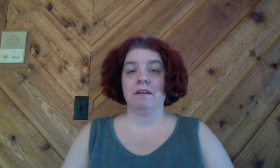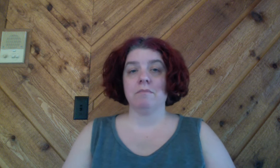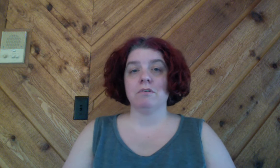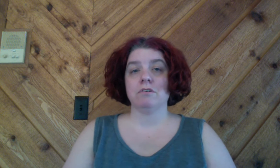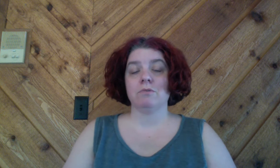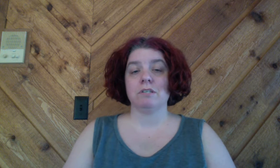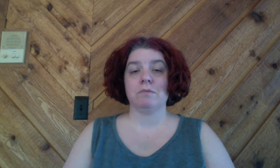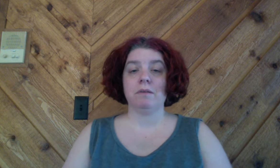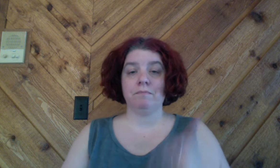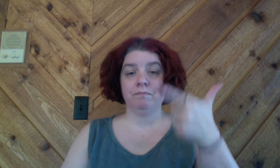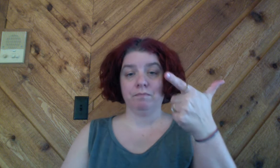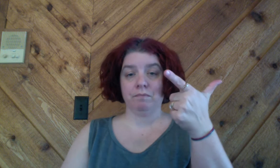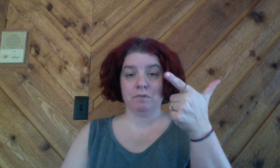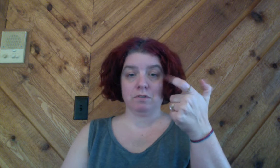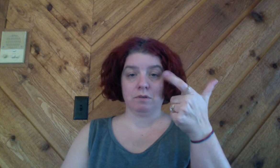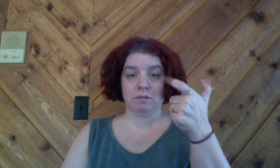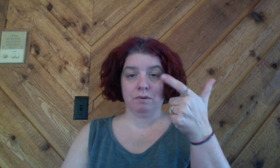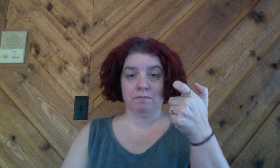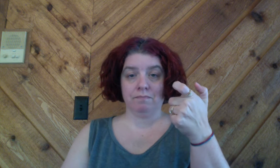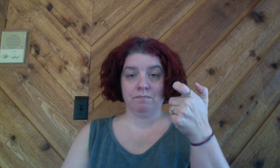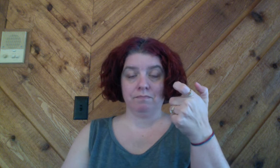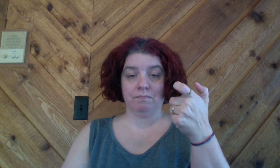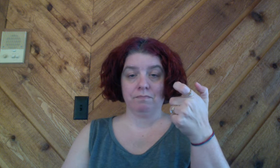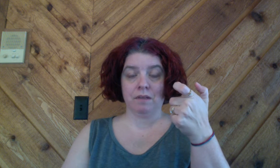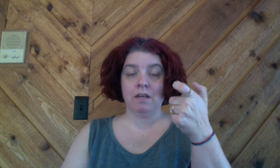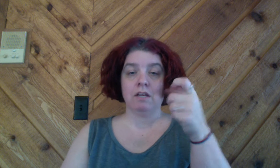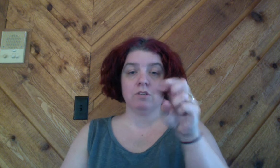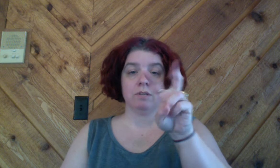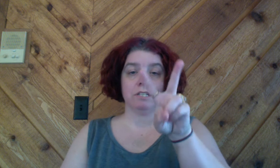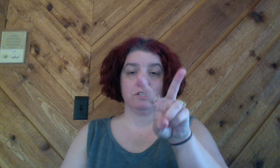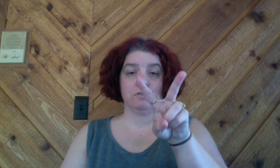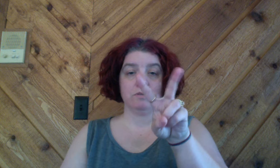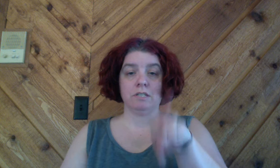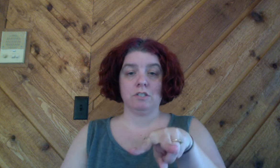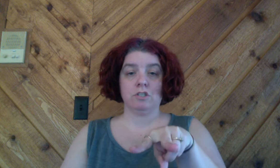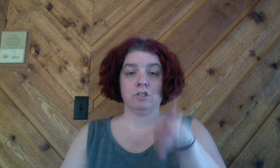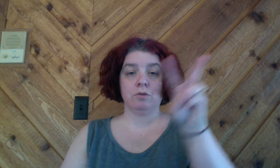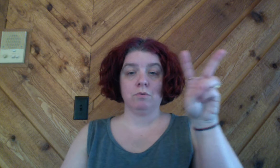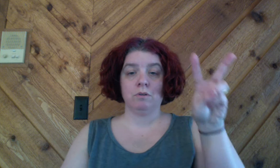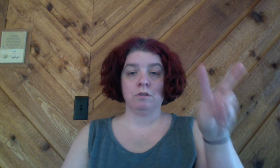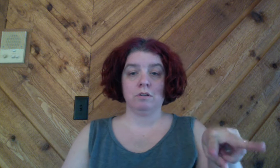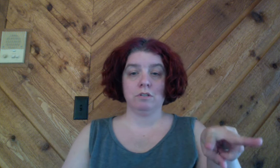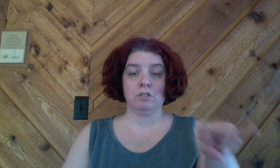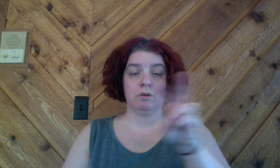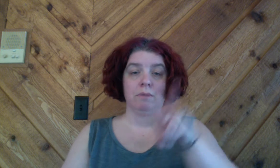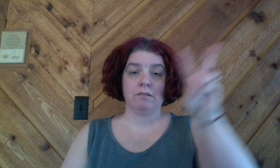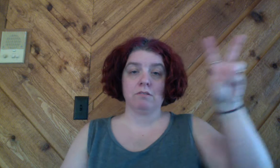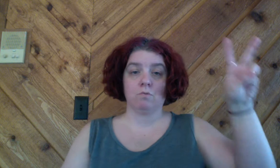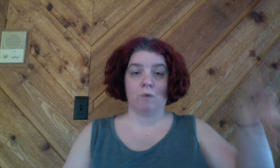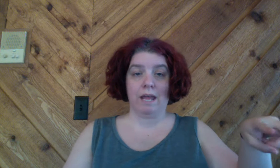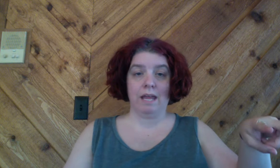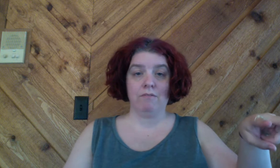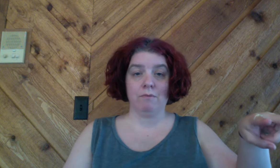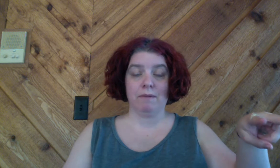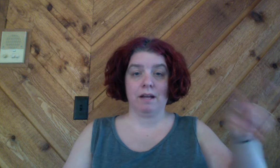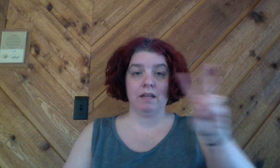the number 21 21 21 22 is 2 2 2 it bounces away from your body